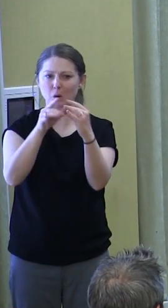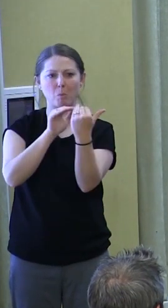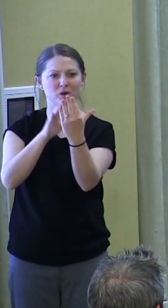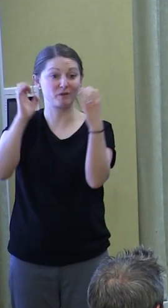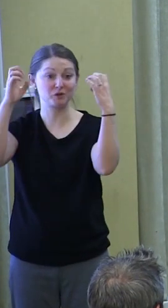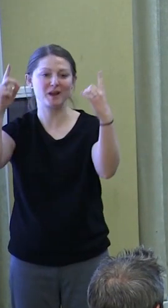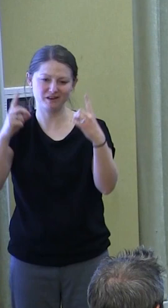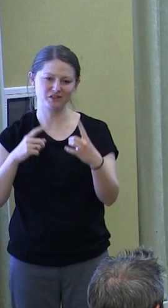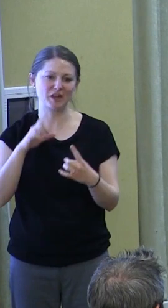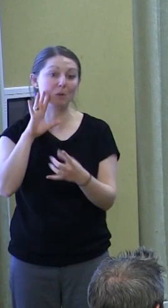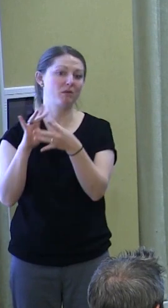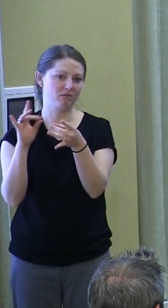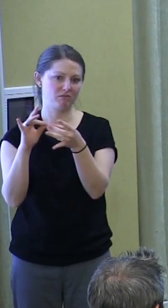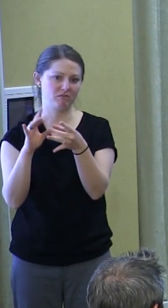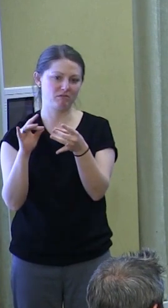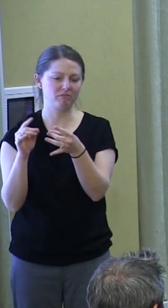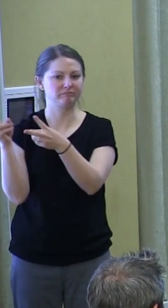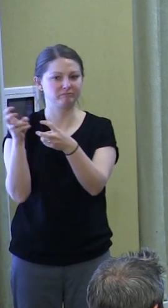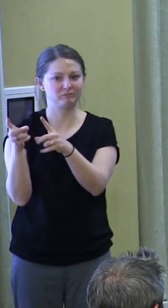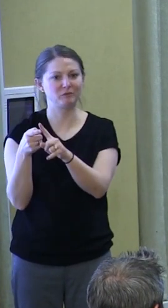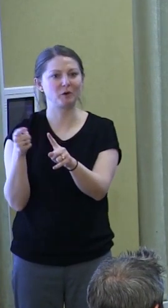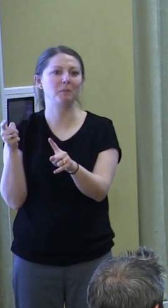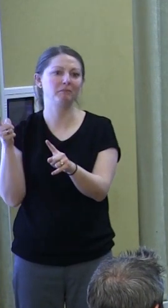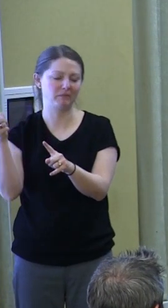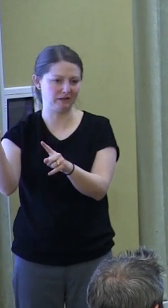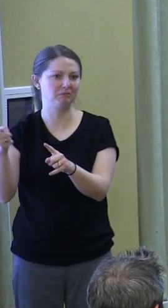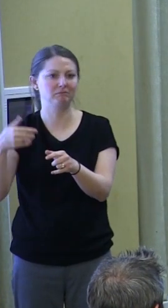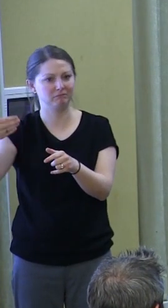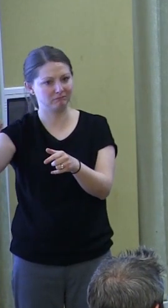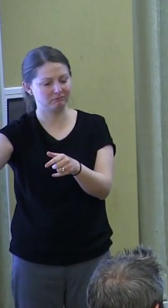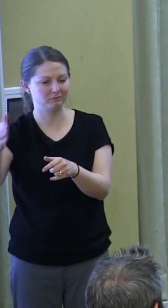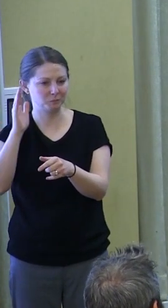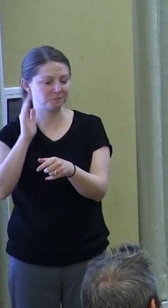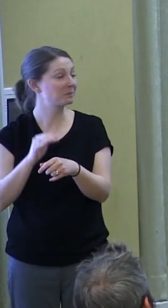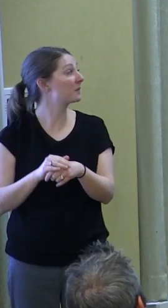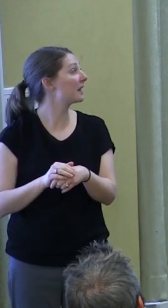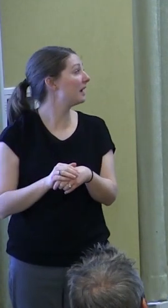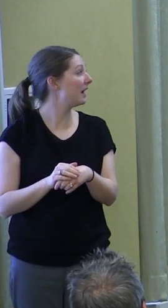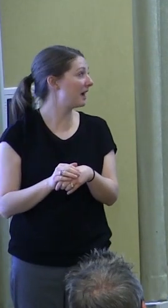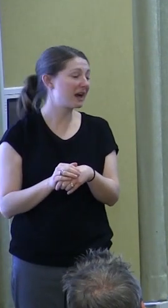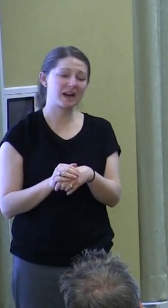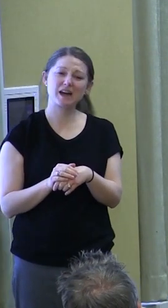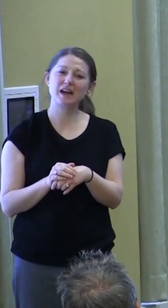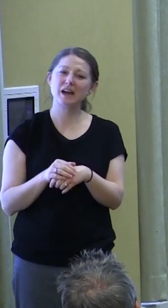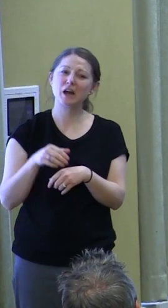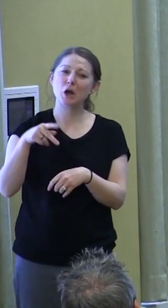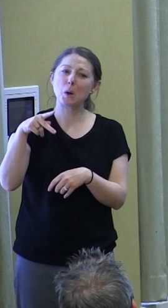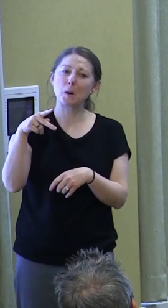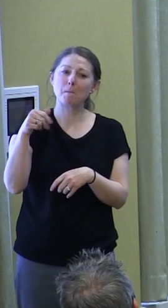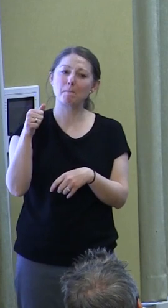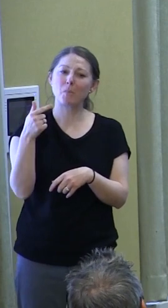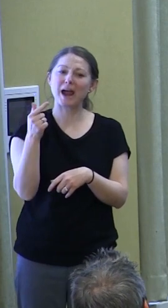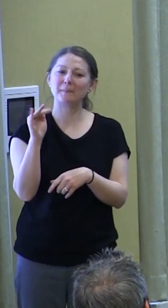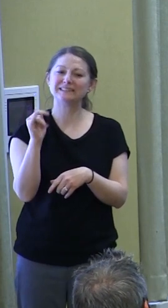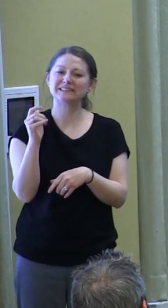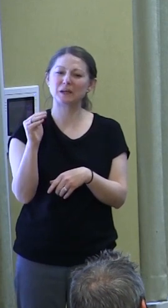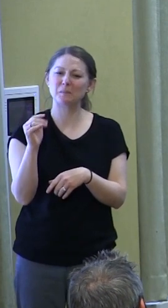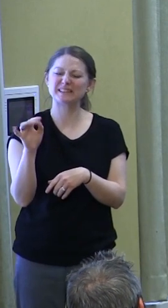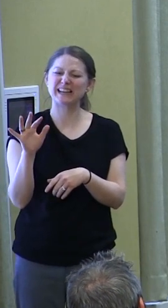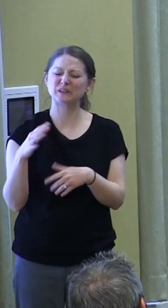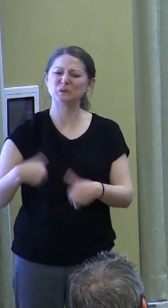So you hear me talking about him a few times today. Now pragmatism starts with the real messy, muddy,